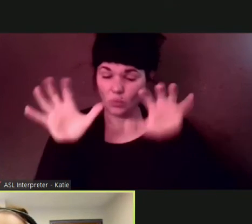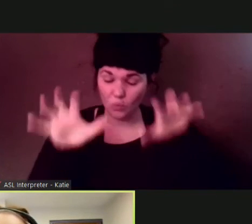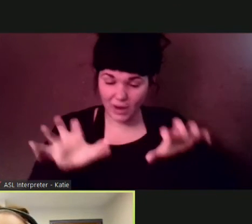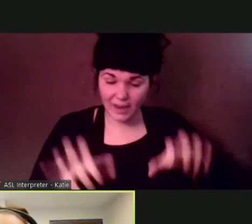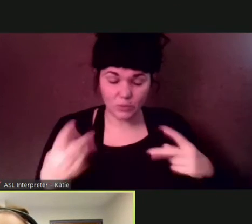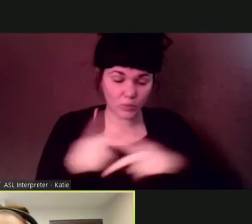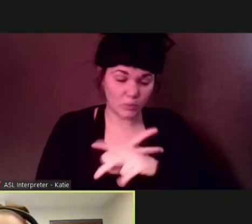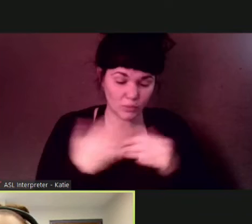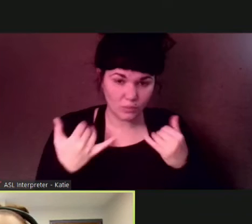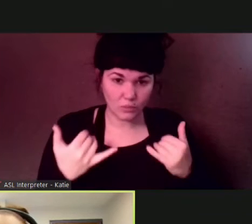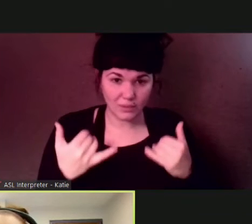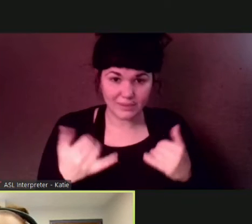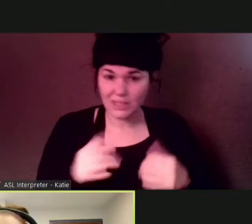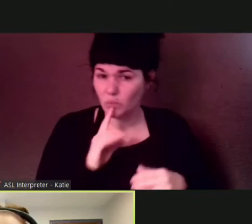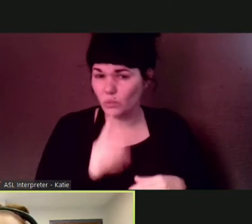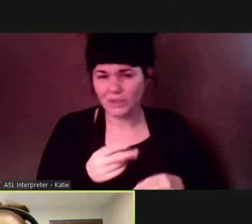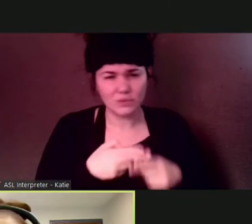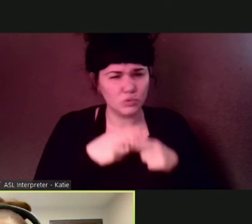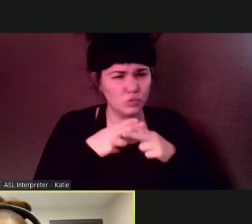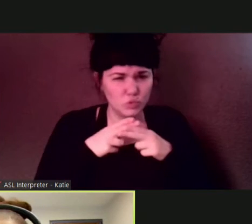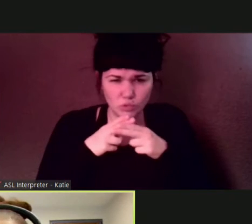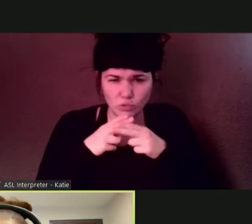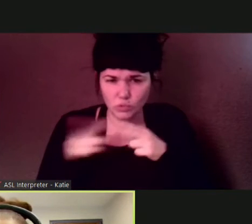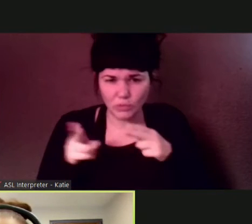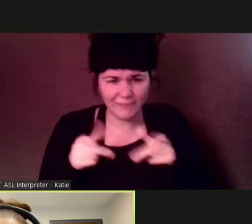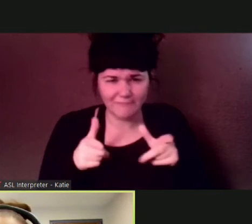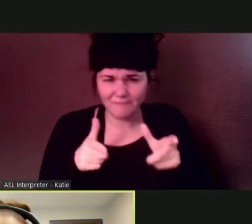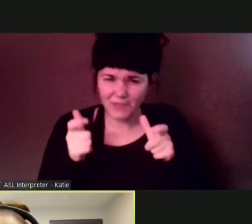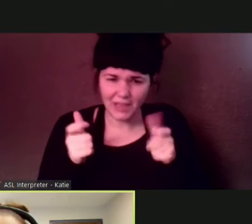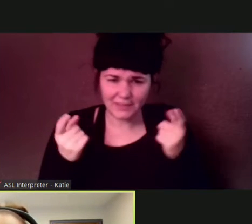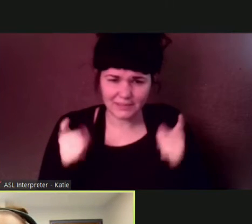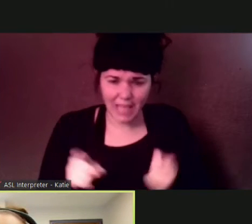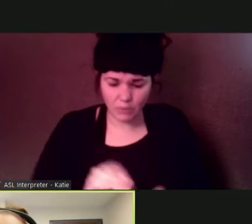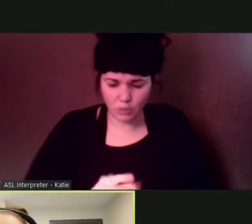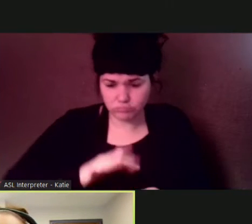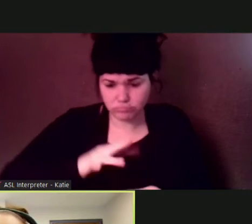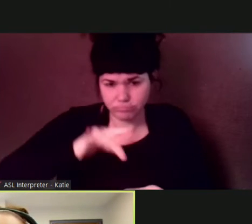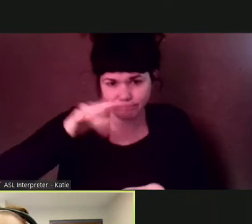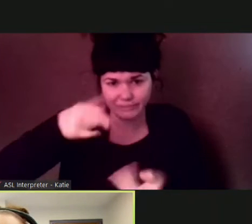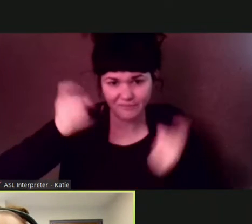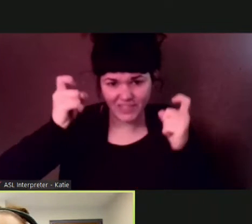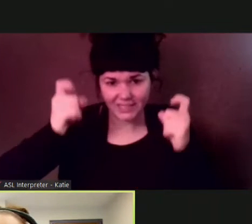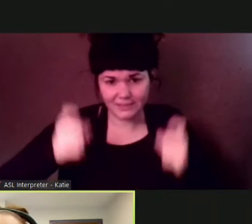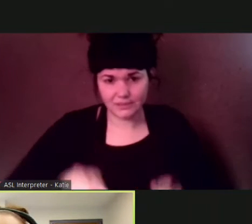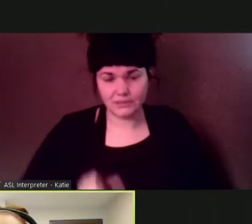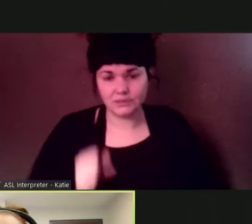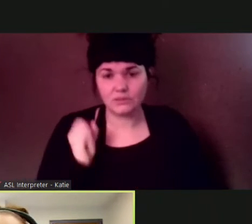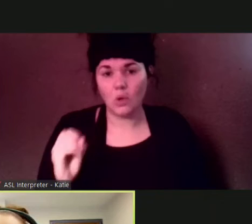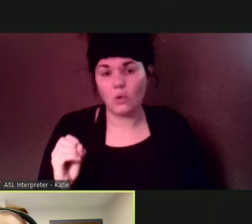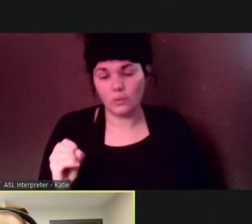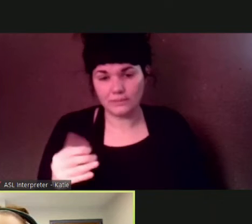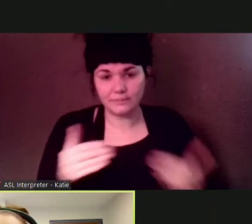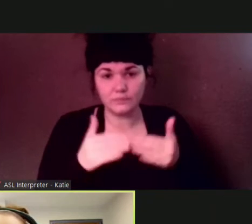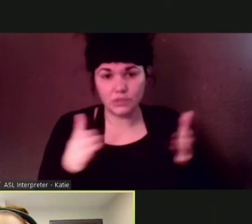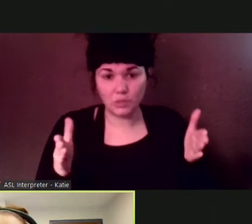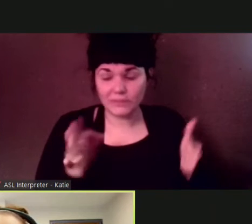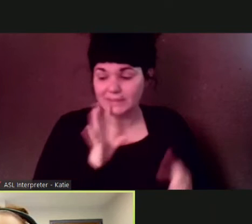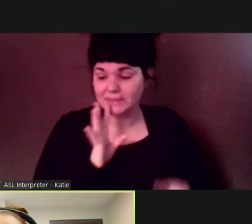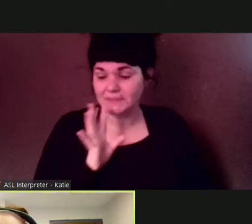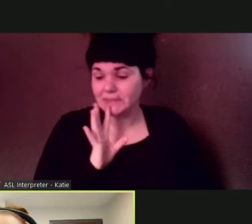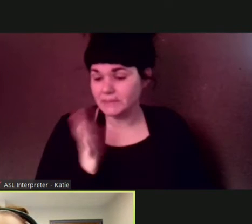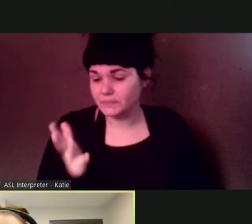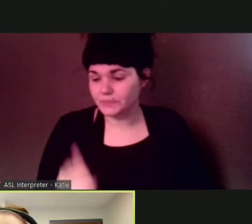a much shorter duration uh than what we witnessed in 2014 generally speaking systems are designed